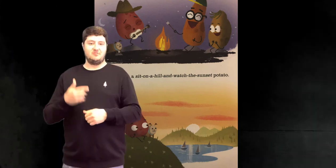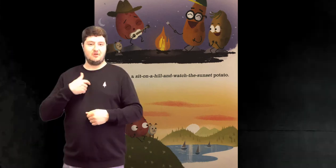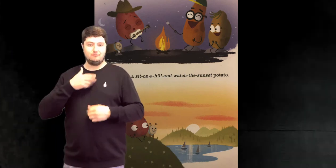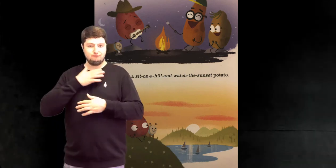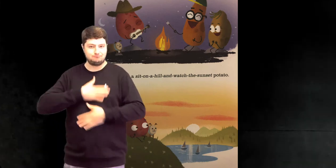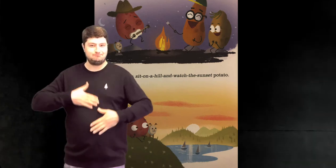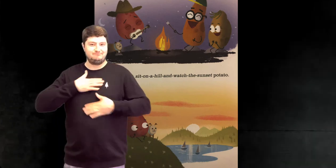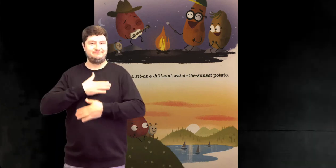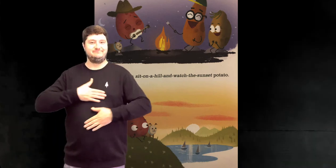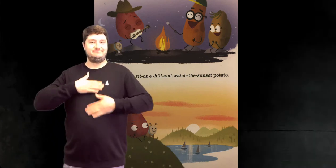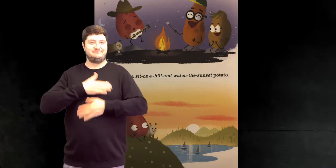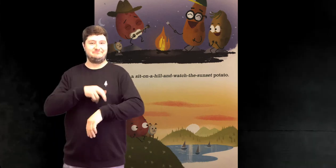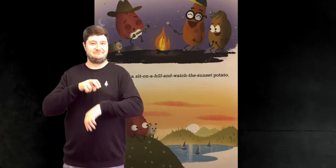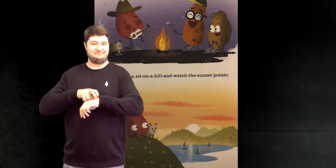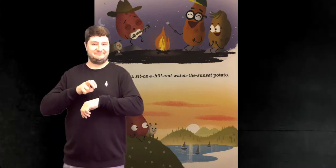I'm an entertaining potato